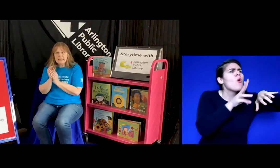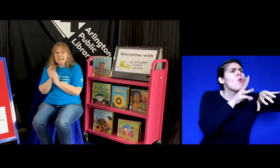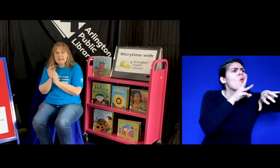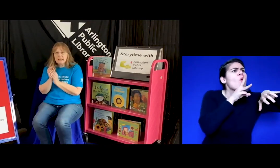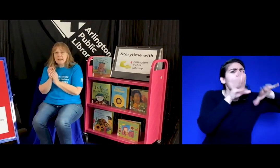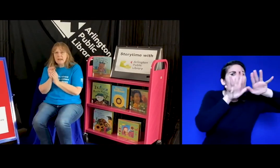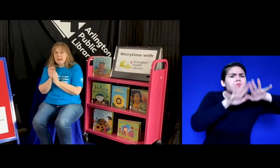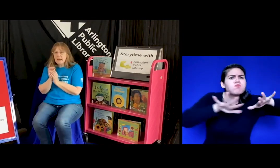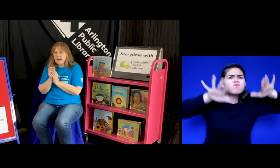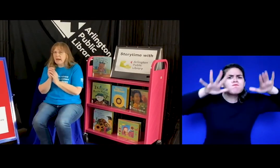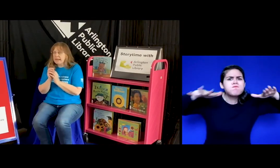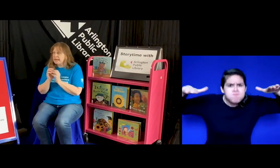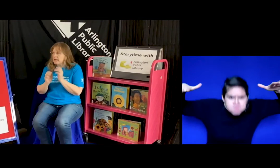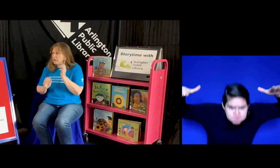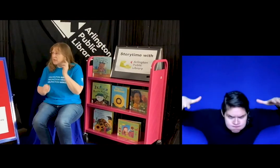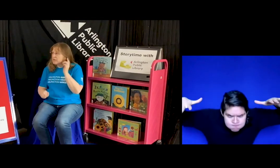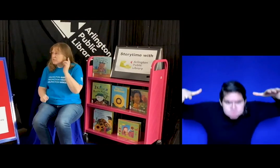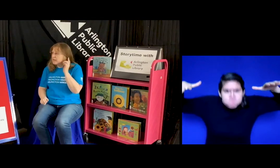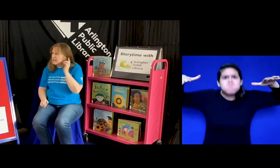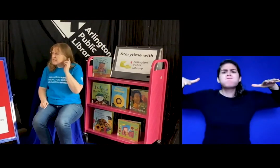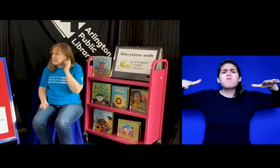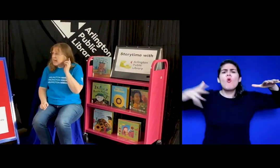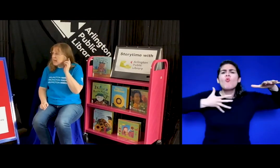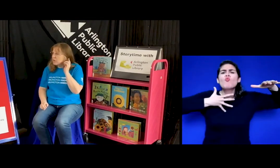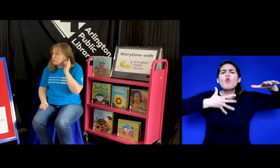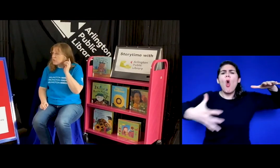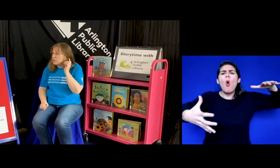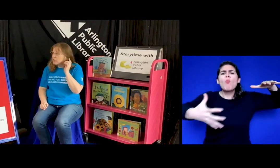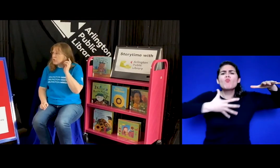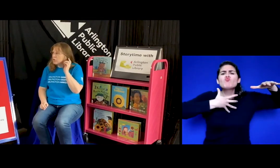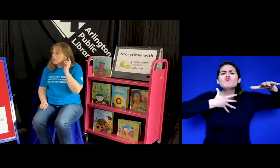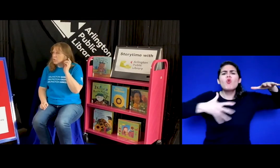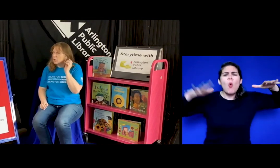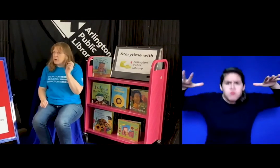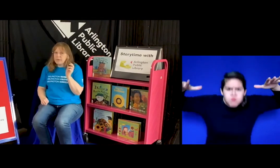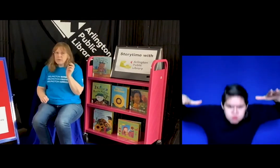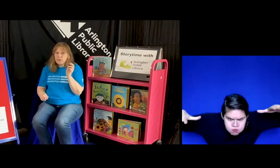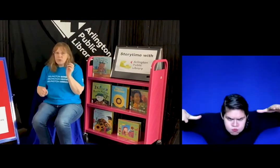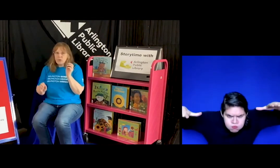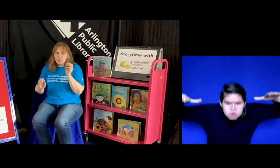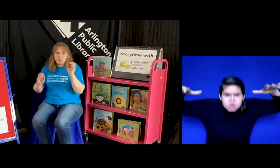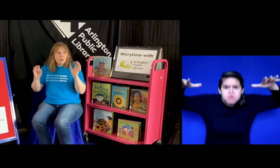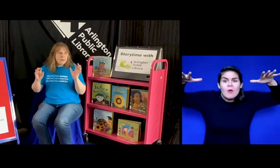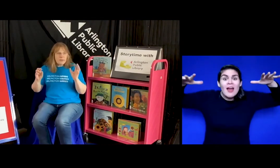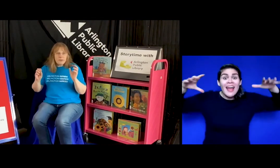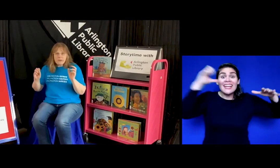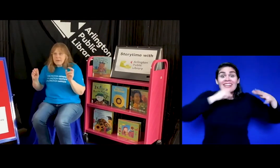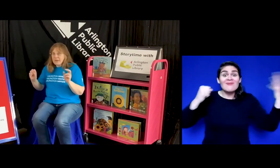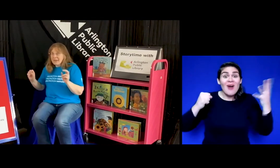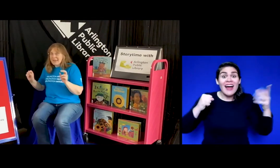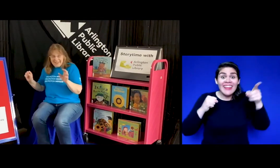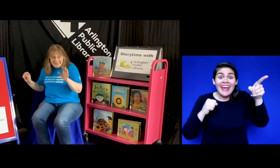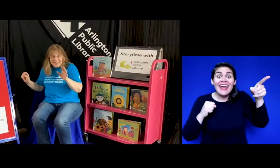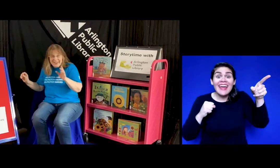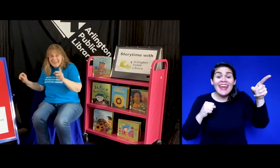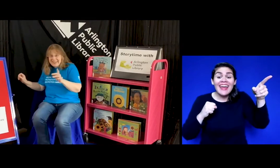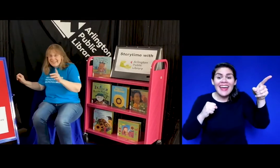i hear its funny sound ribbit ribbit can you guess what it is